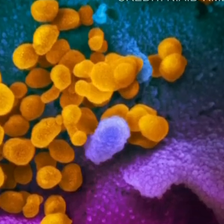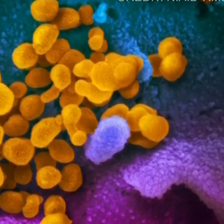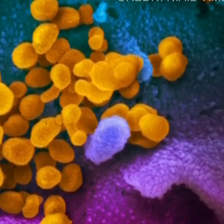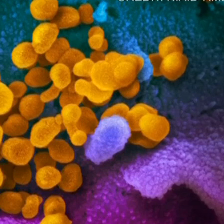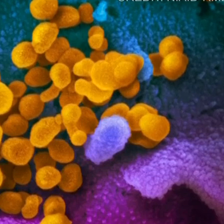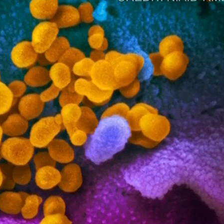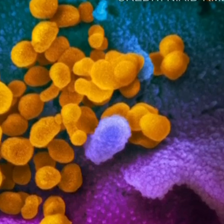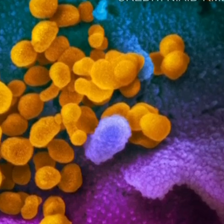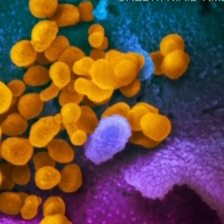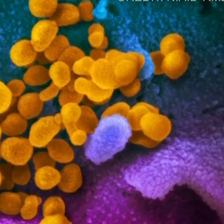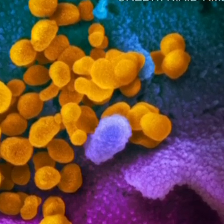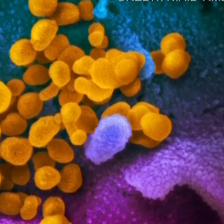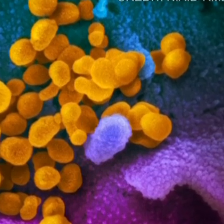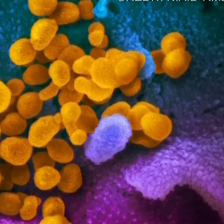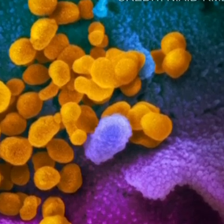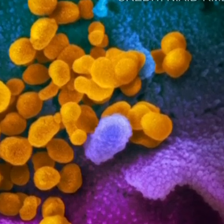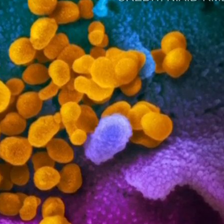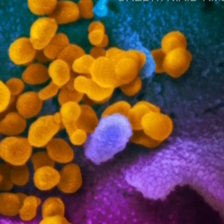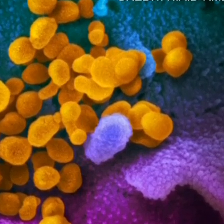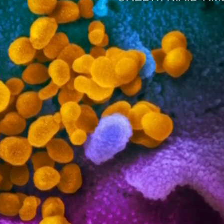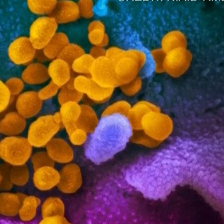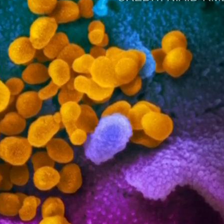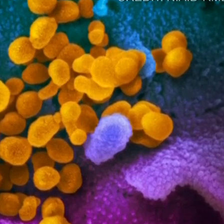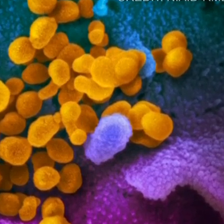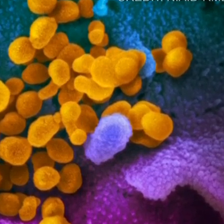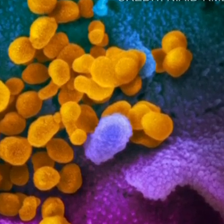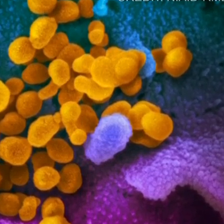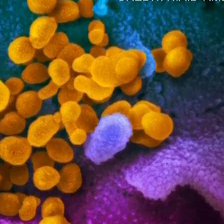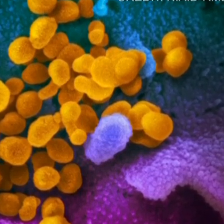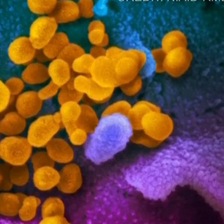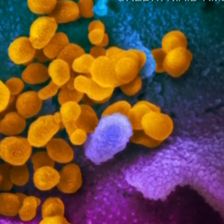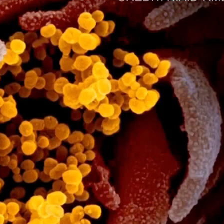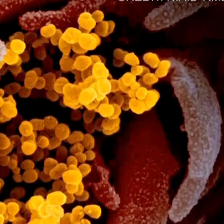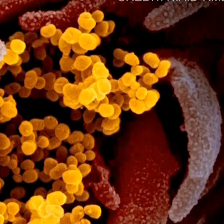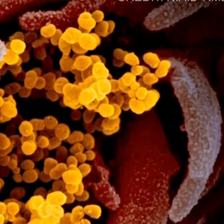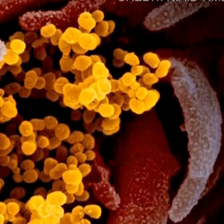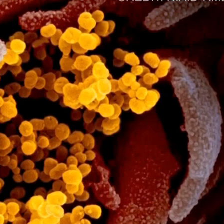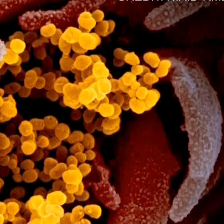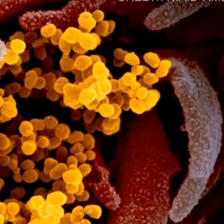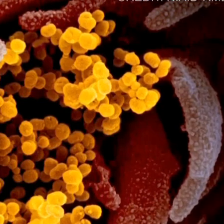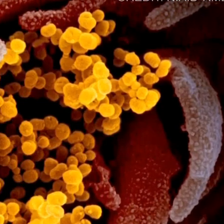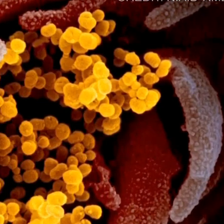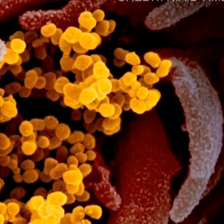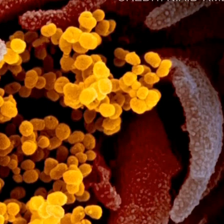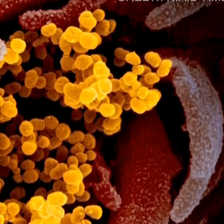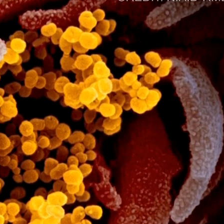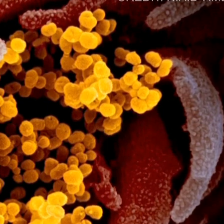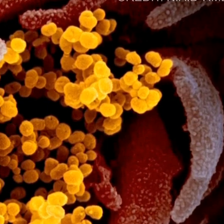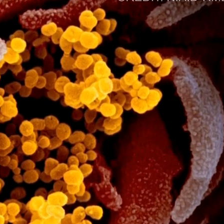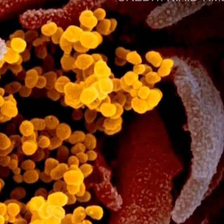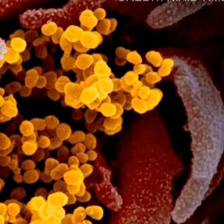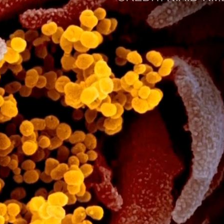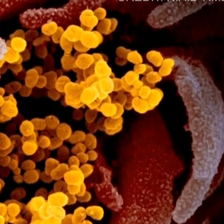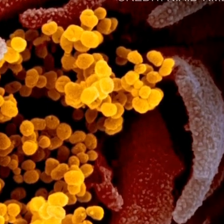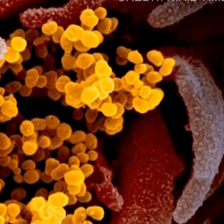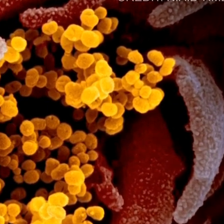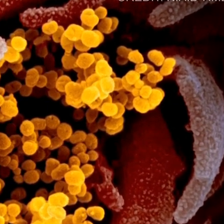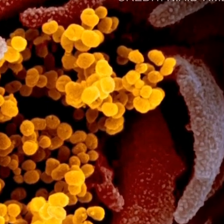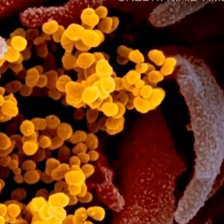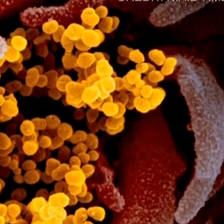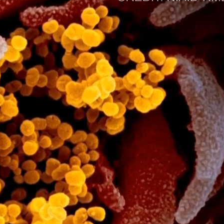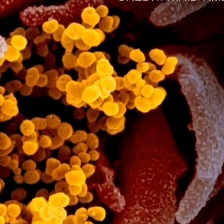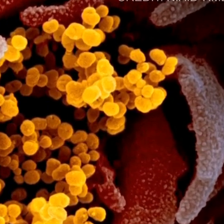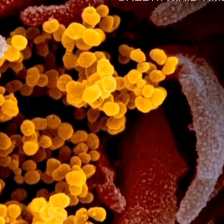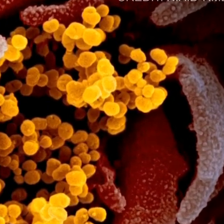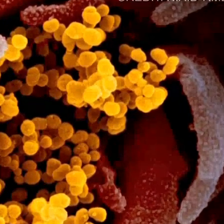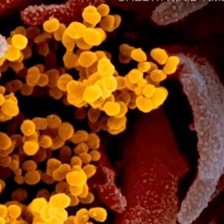from more than 26,000 tests. 171 people are in hospital and 33 are in ICU. In